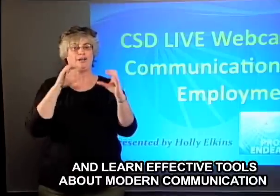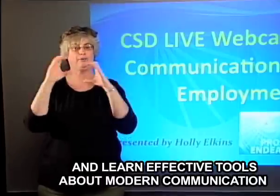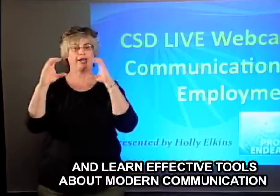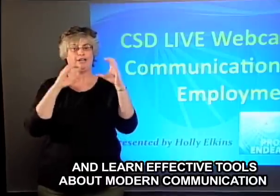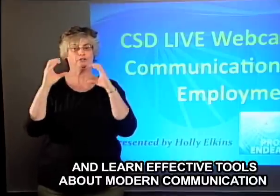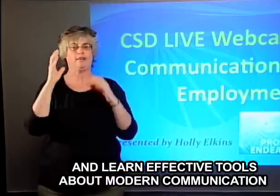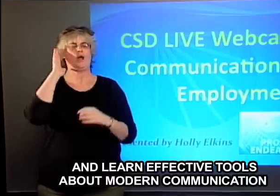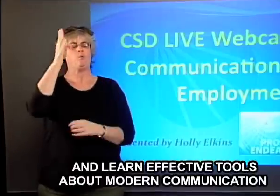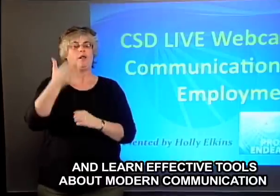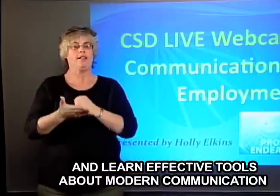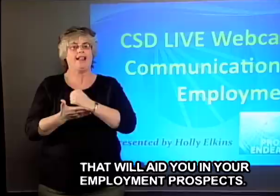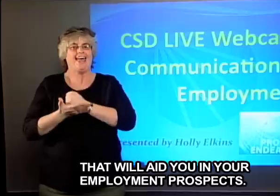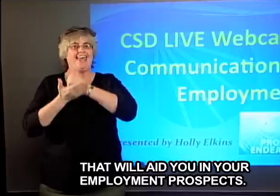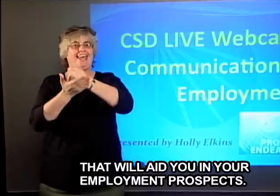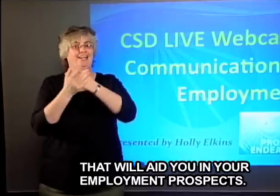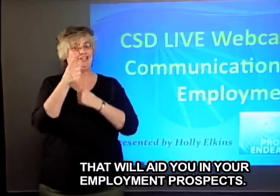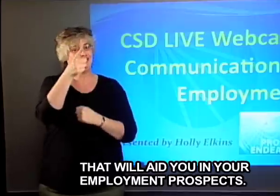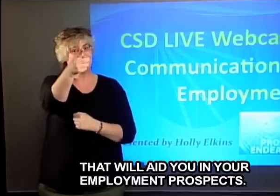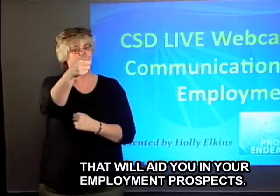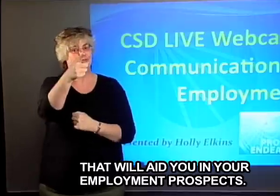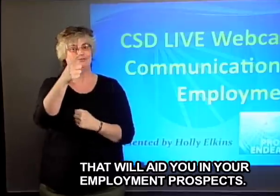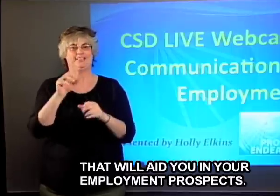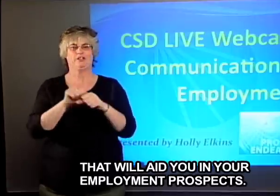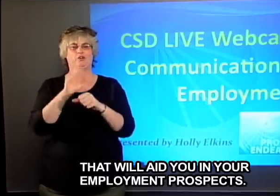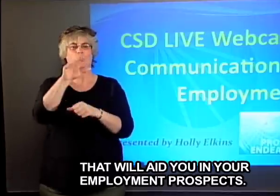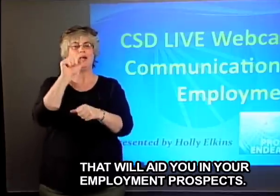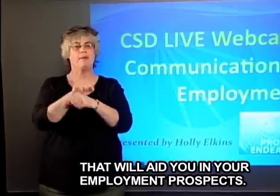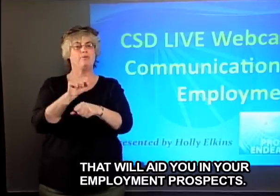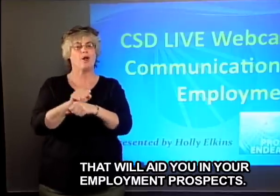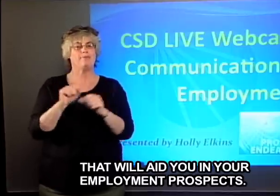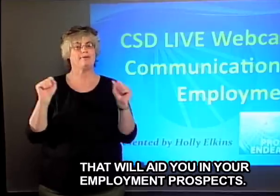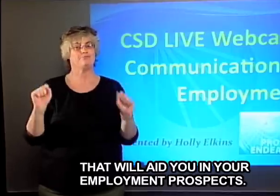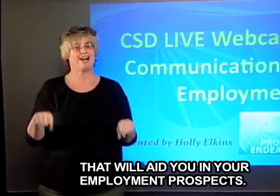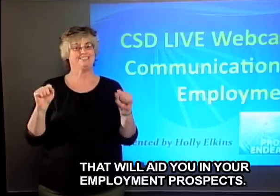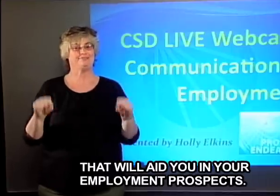communication that will aid you in your employment prospects.